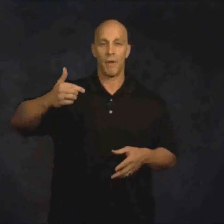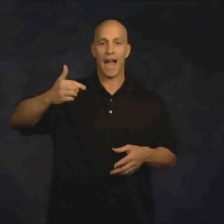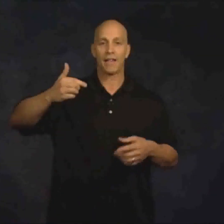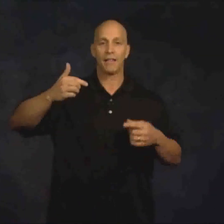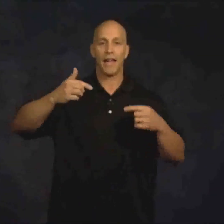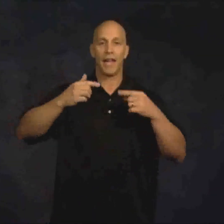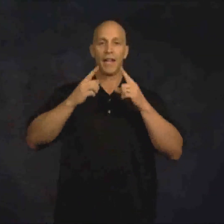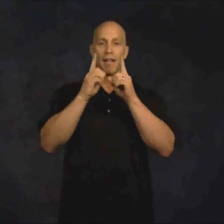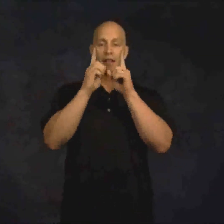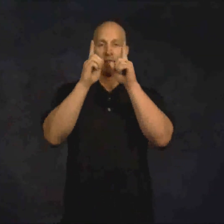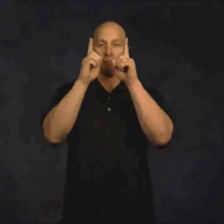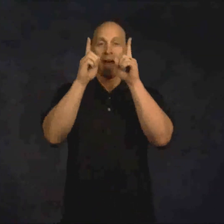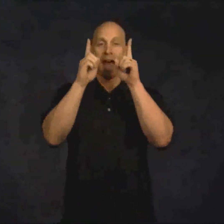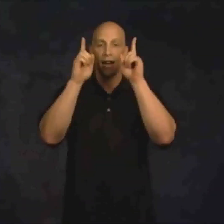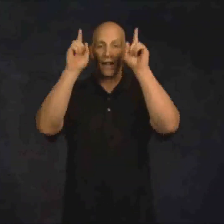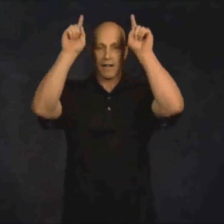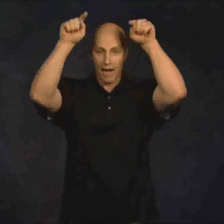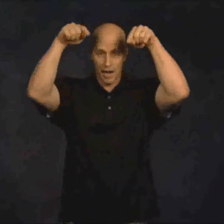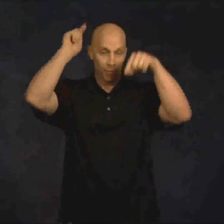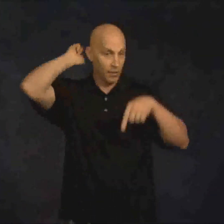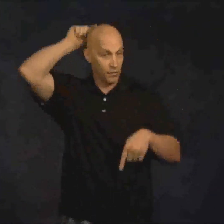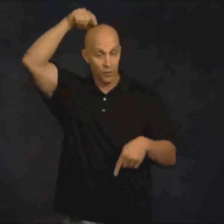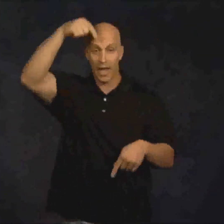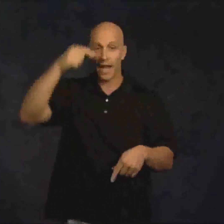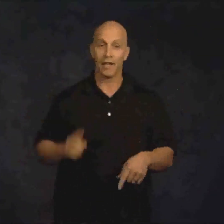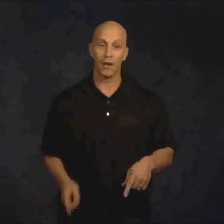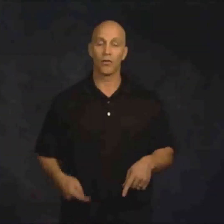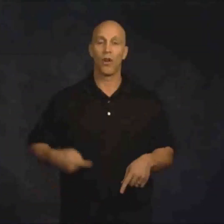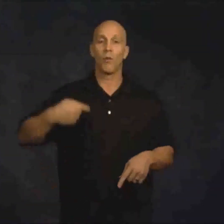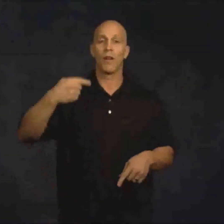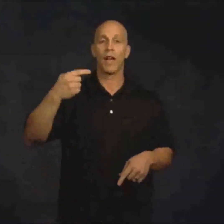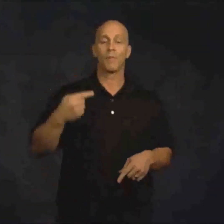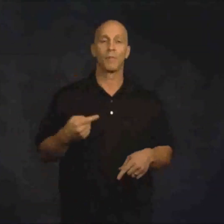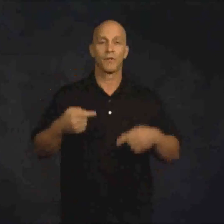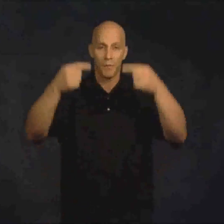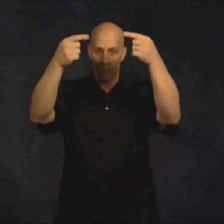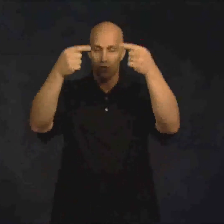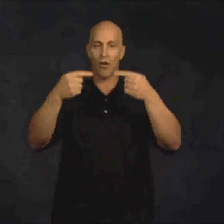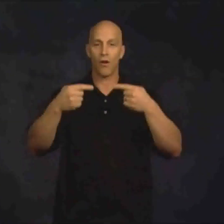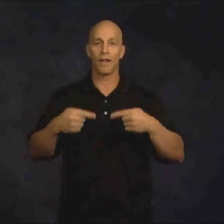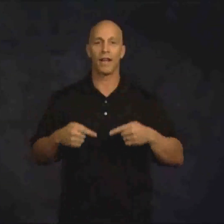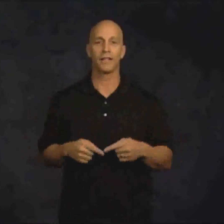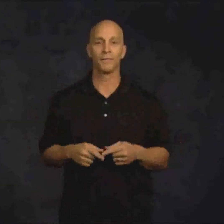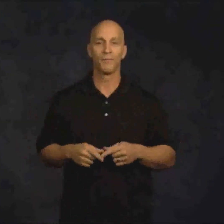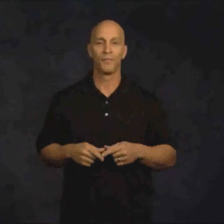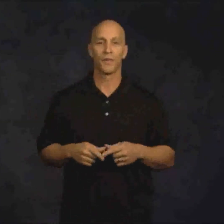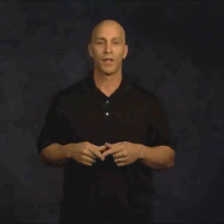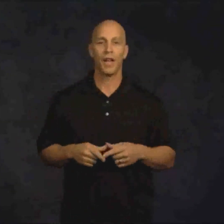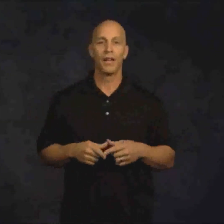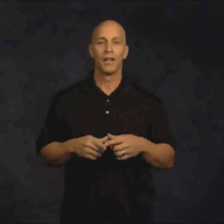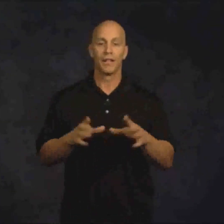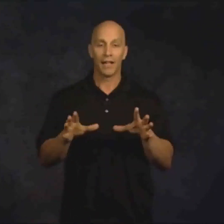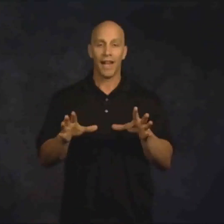back of the leg, the back, and up into the head. It goes all the way up. Because remember, it's all connected. Okay? Got that?